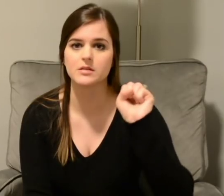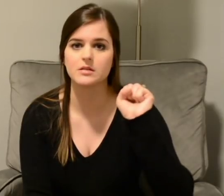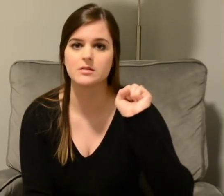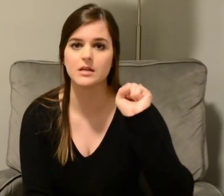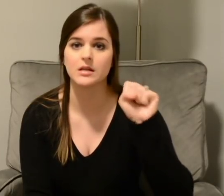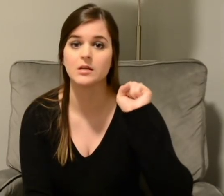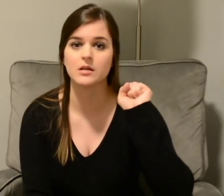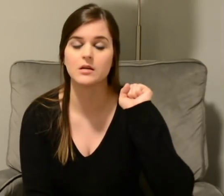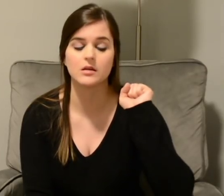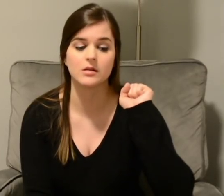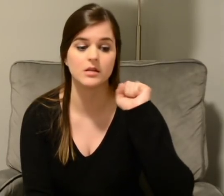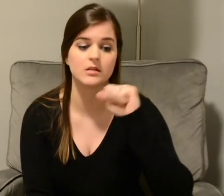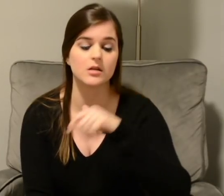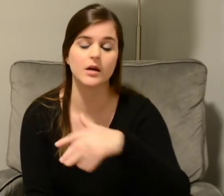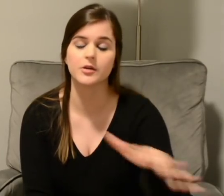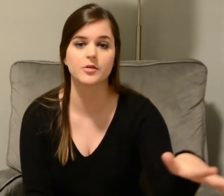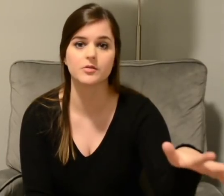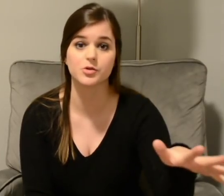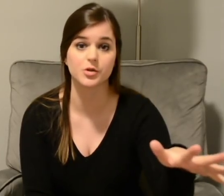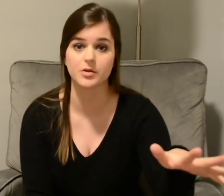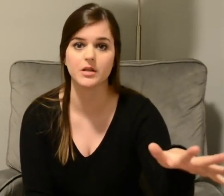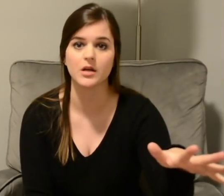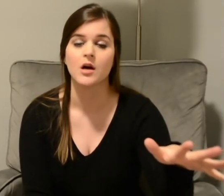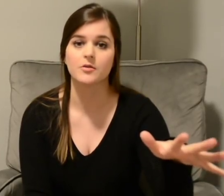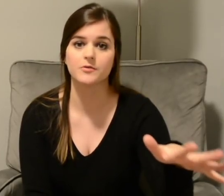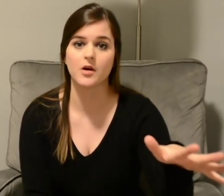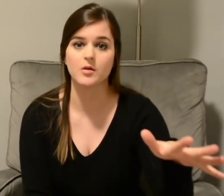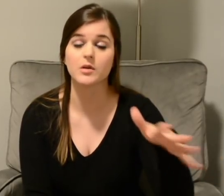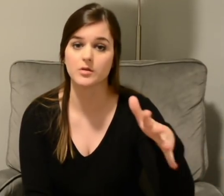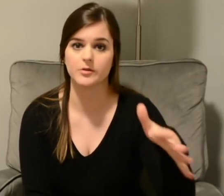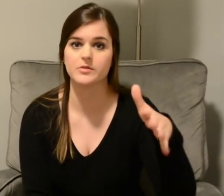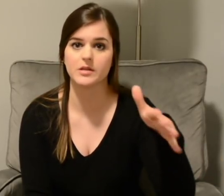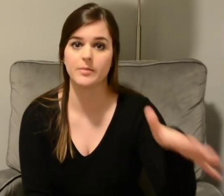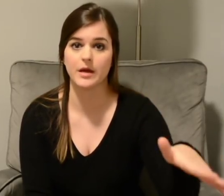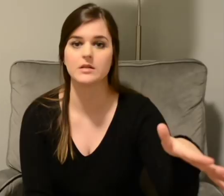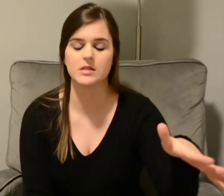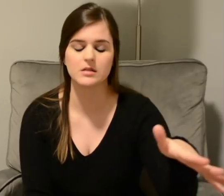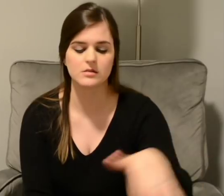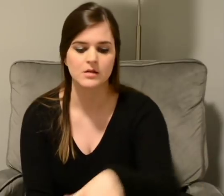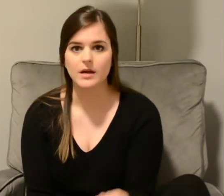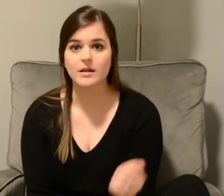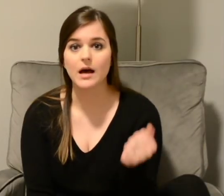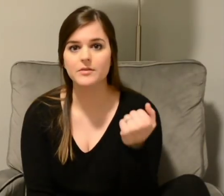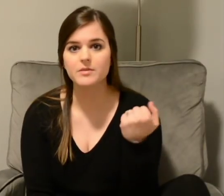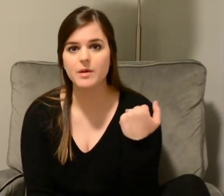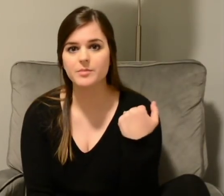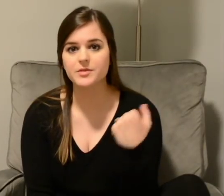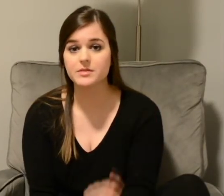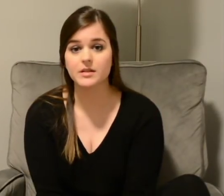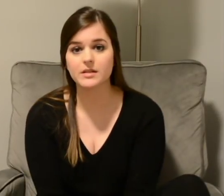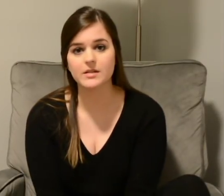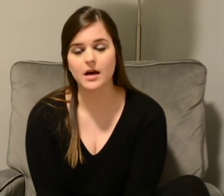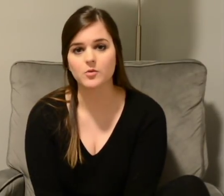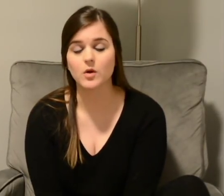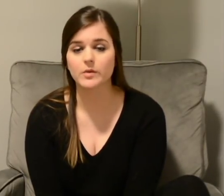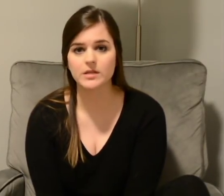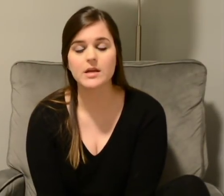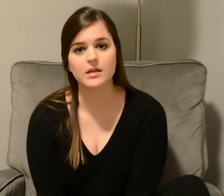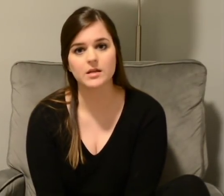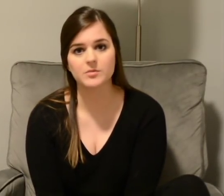in the entire journey from losing Bandit. And I remember sitting down when we had taken him